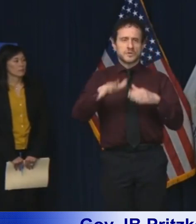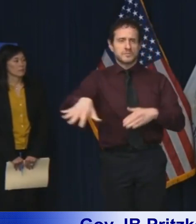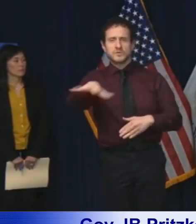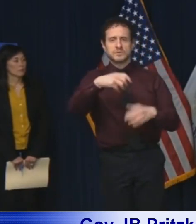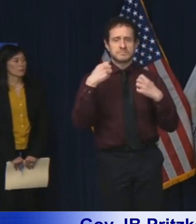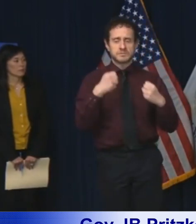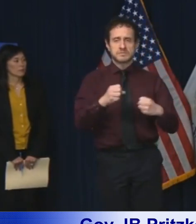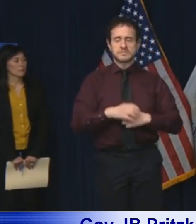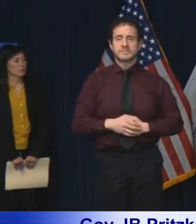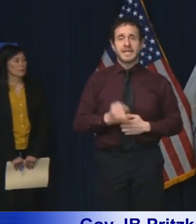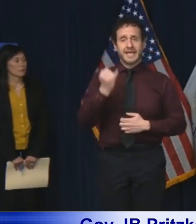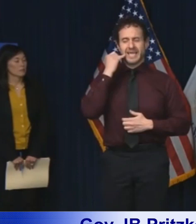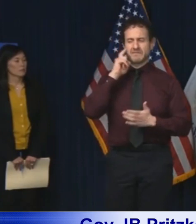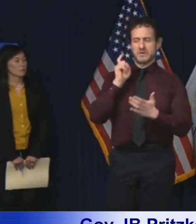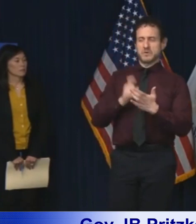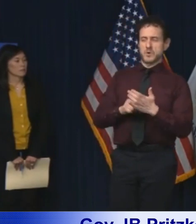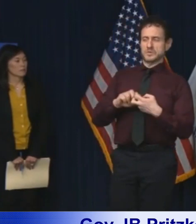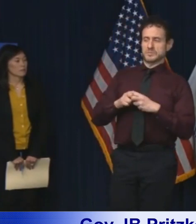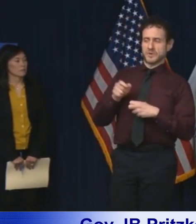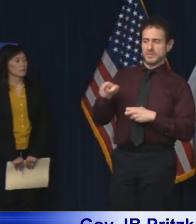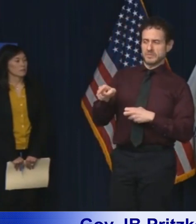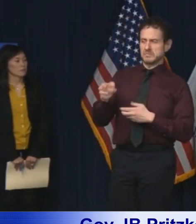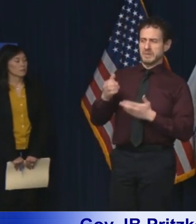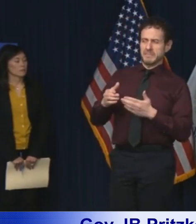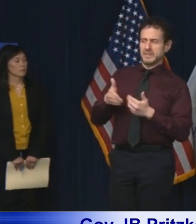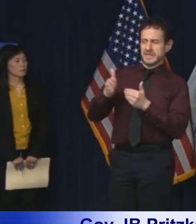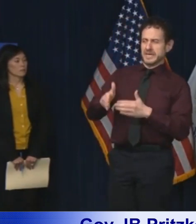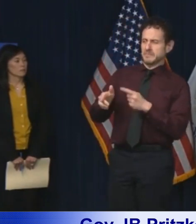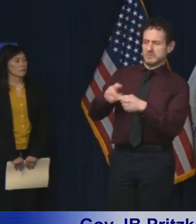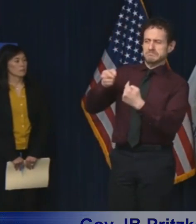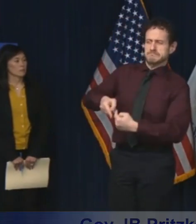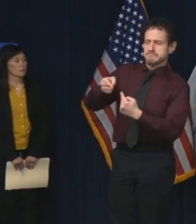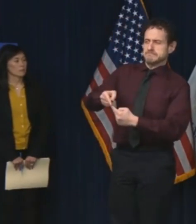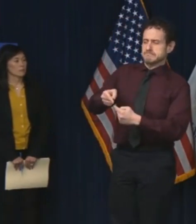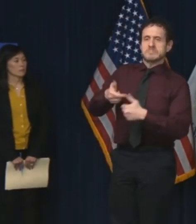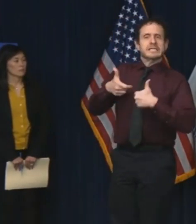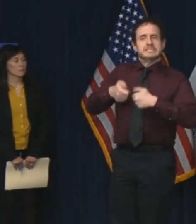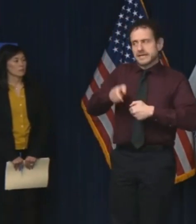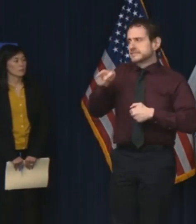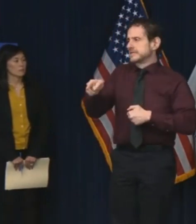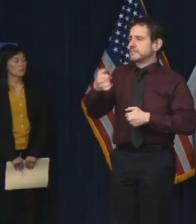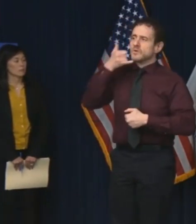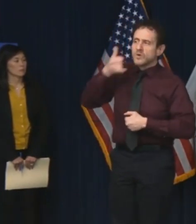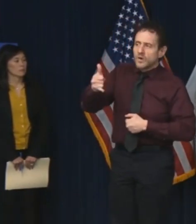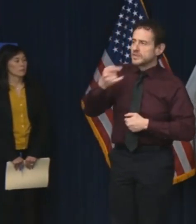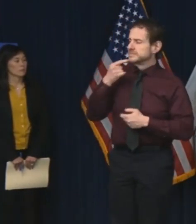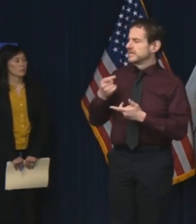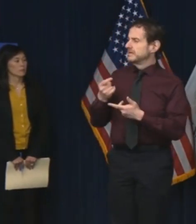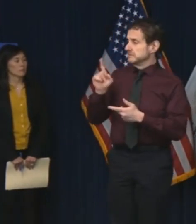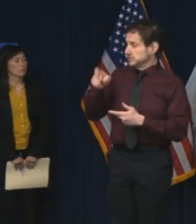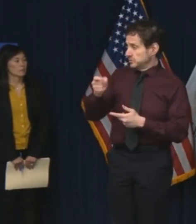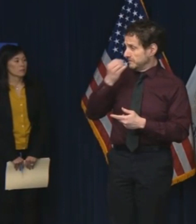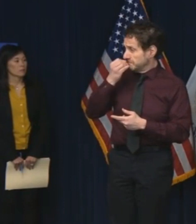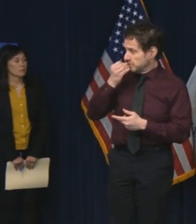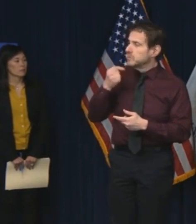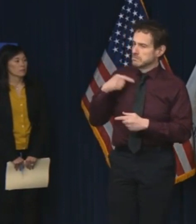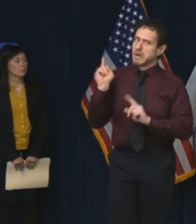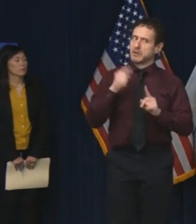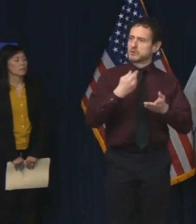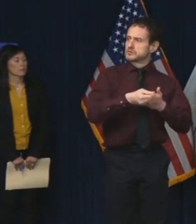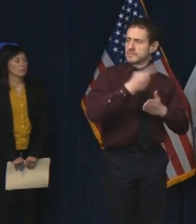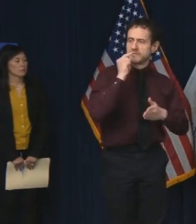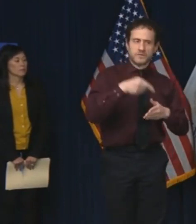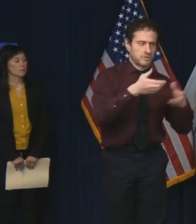Text or call a neighbor who is struggling. Offer to pick up groceries for a family and leave them on their front